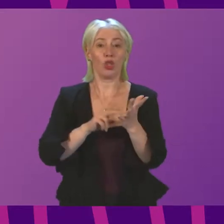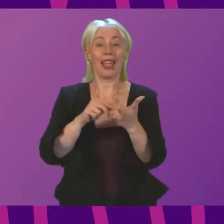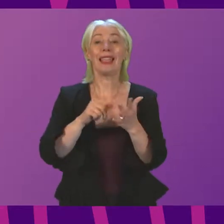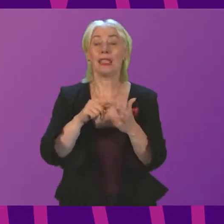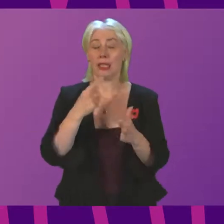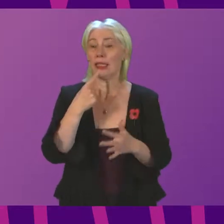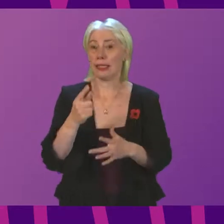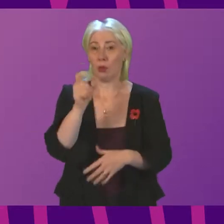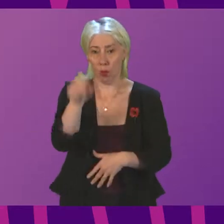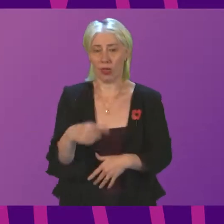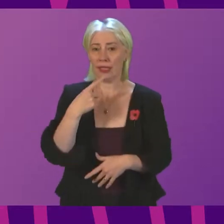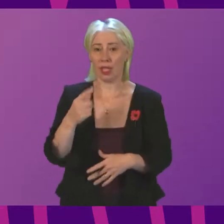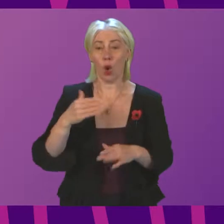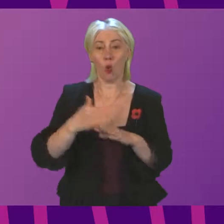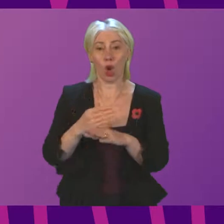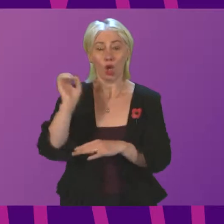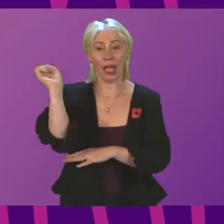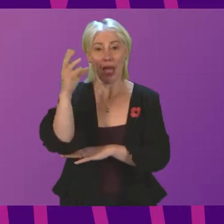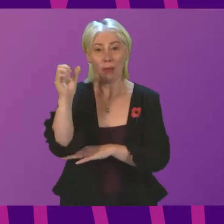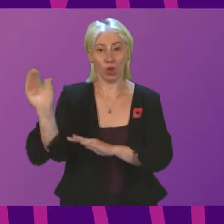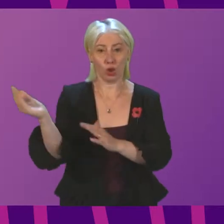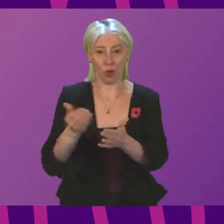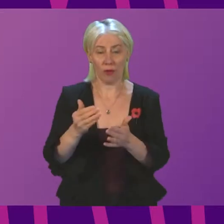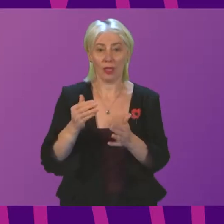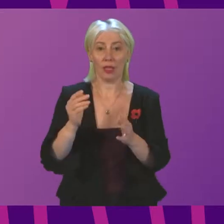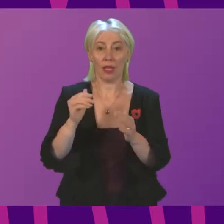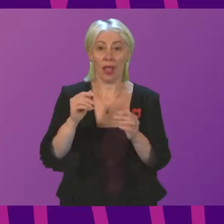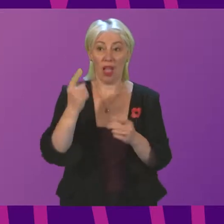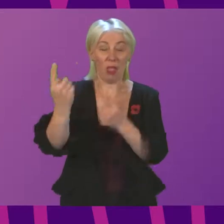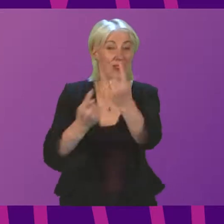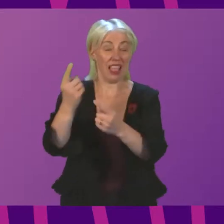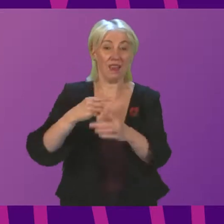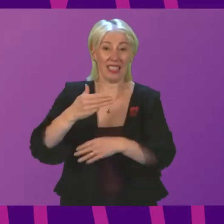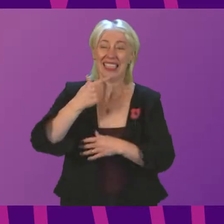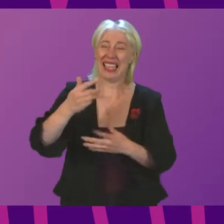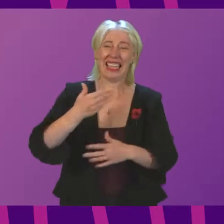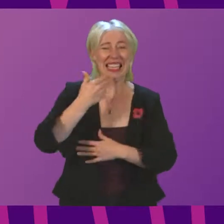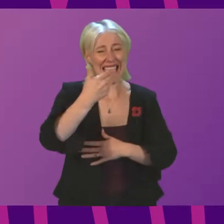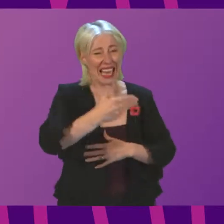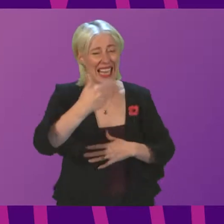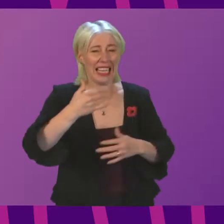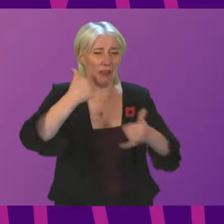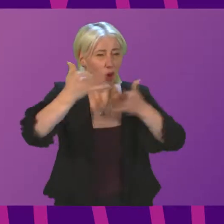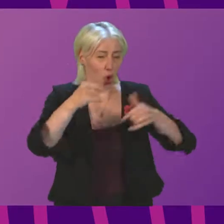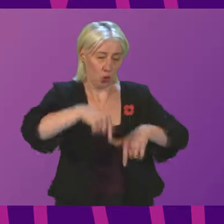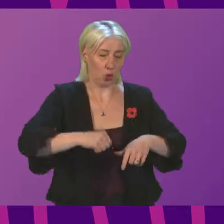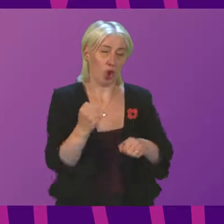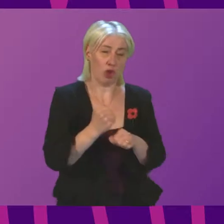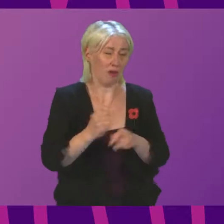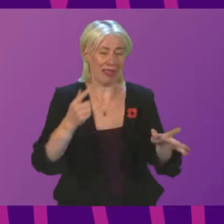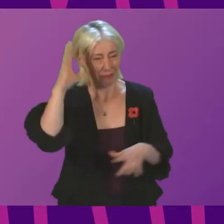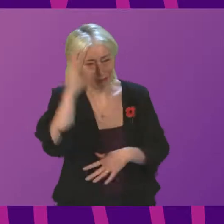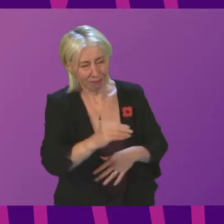the workers at the Scottish Ambulance Service are sending out their own 999 call to the Scottish Government saying that they are